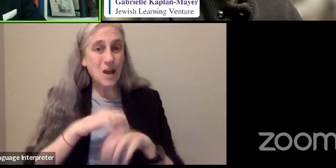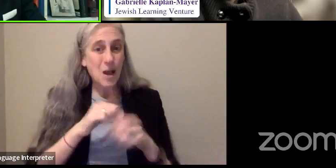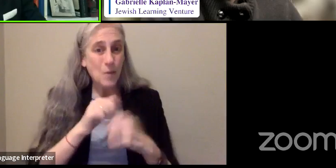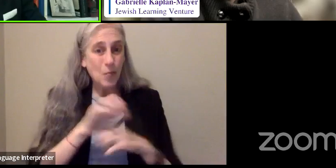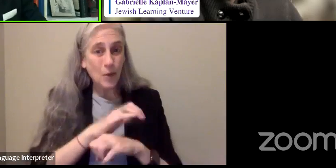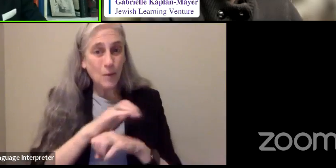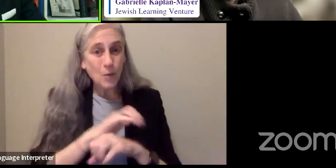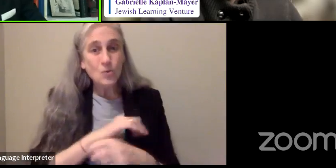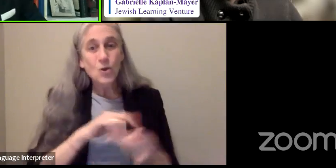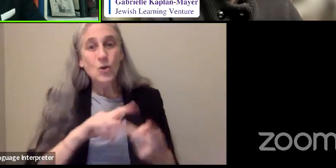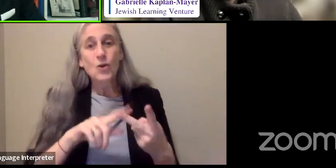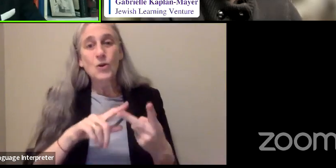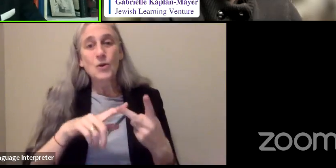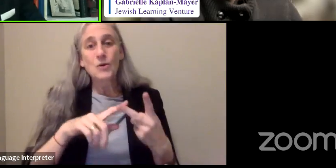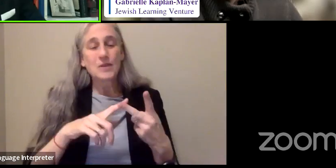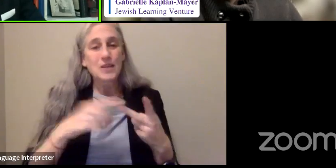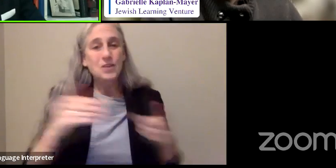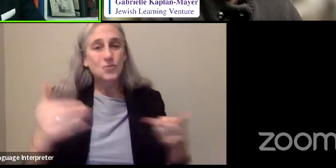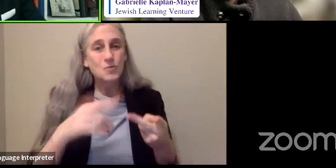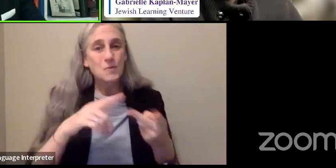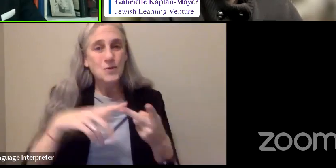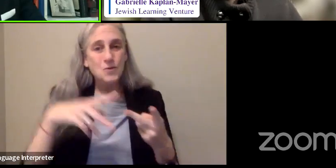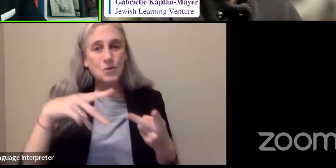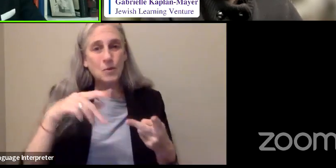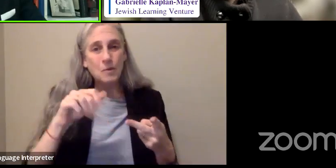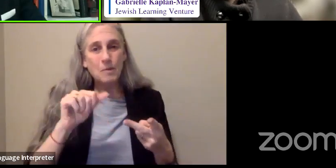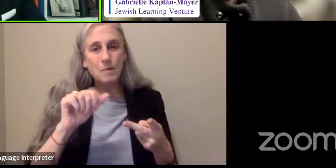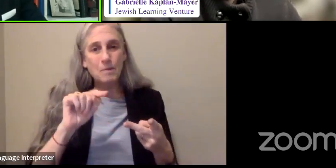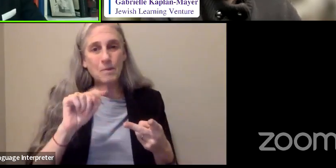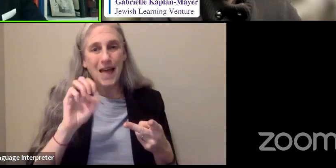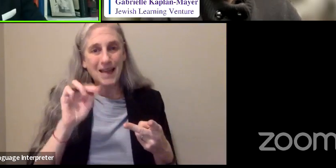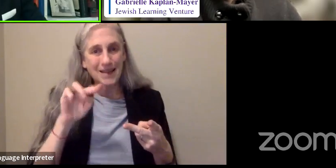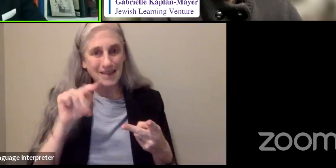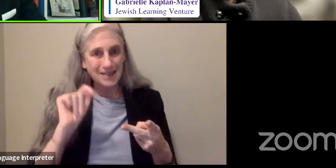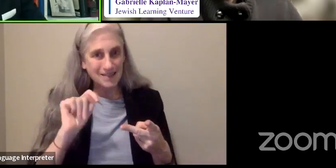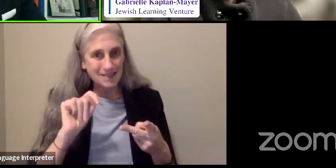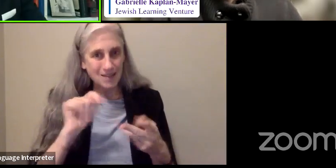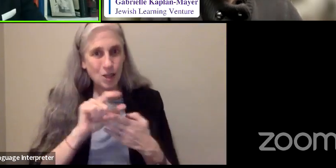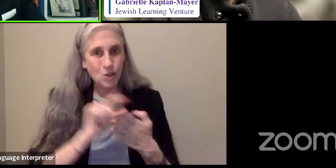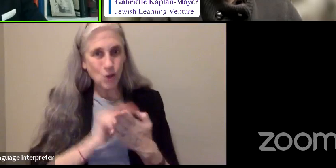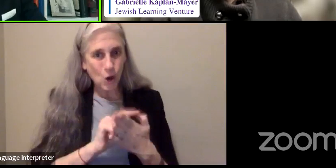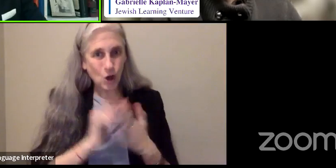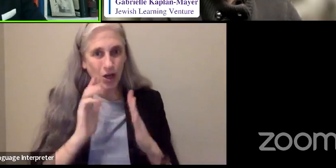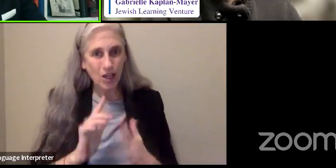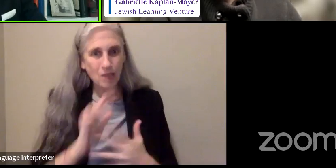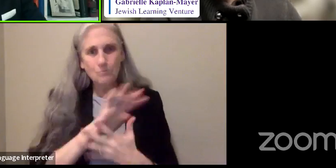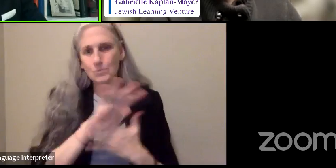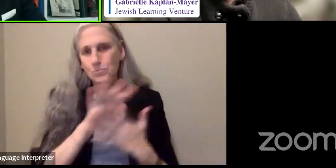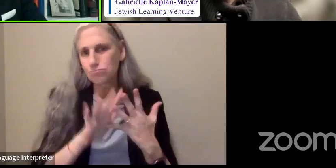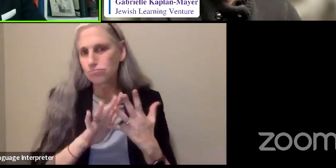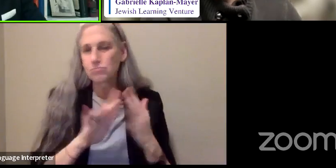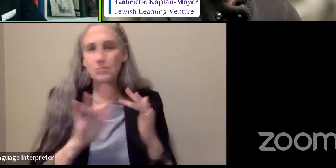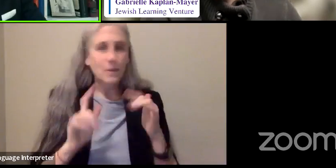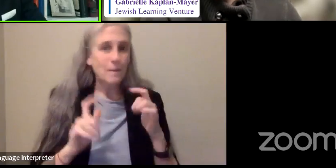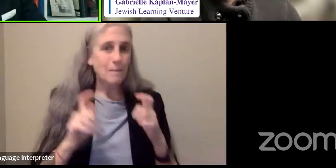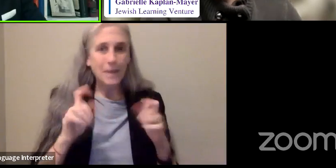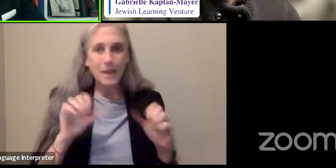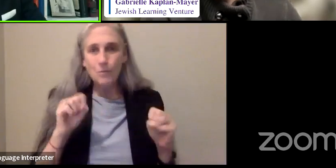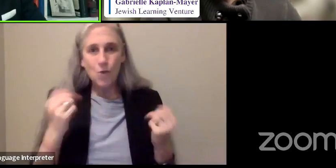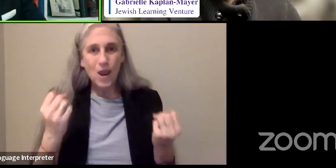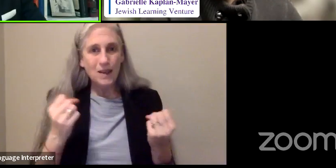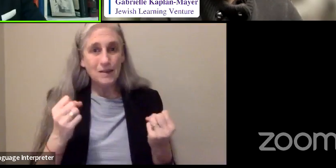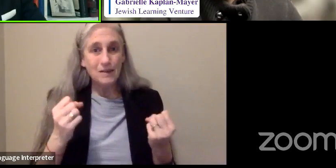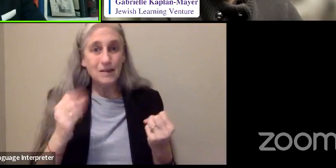counsel. He got me attorneys. It was truly the biggest break of my life. And by